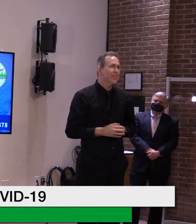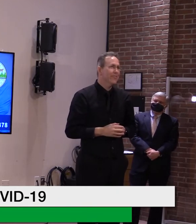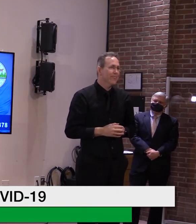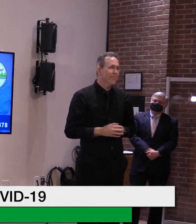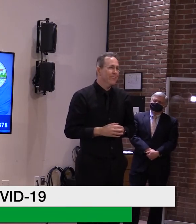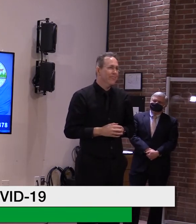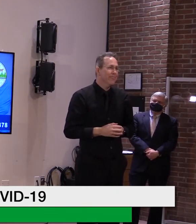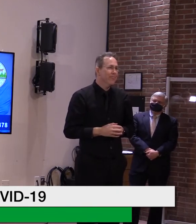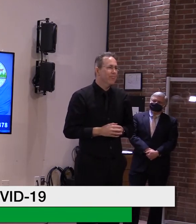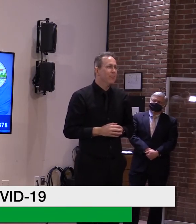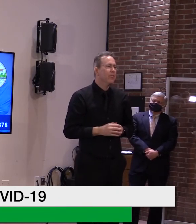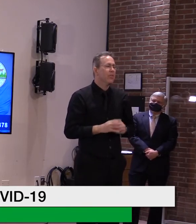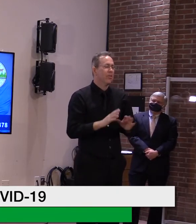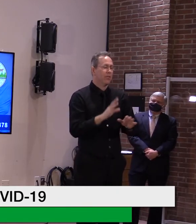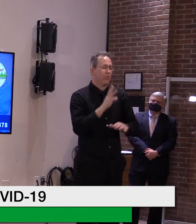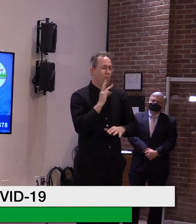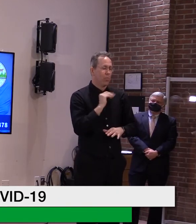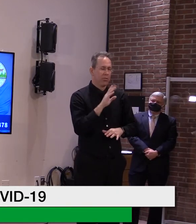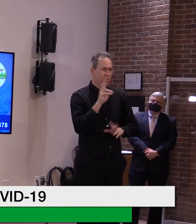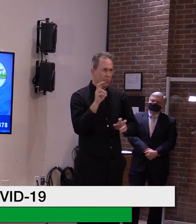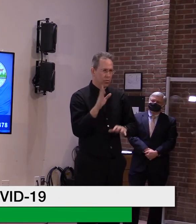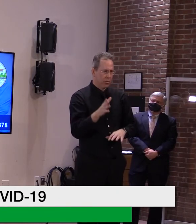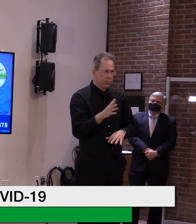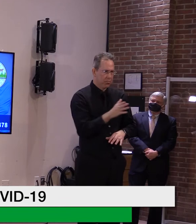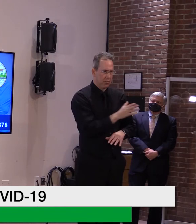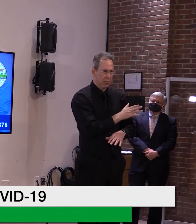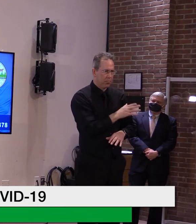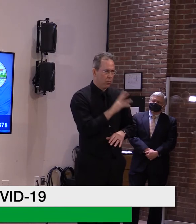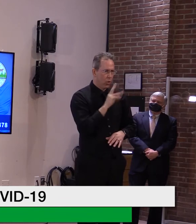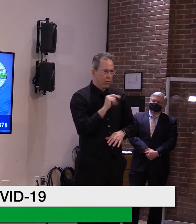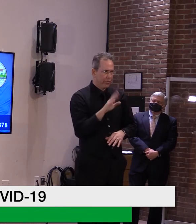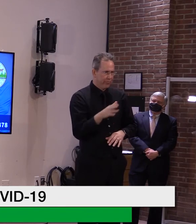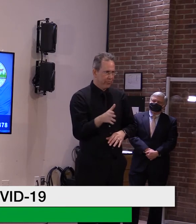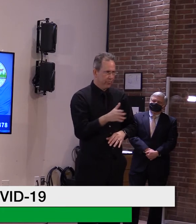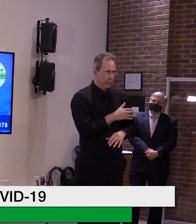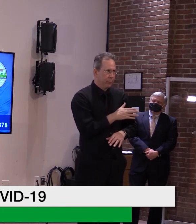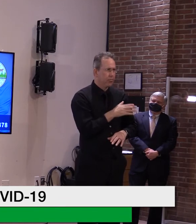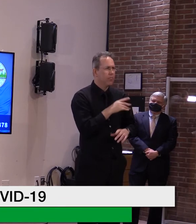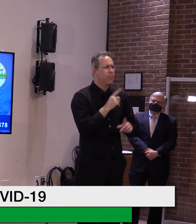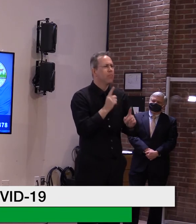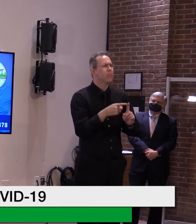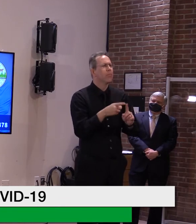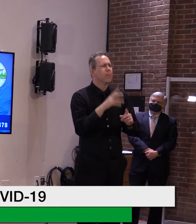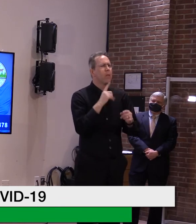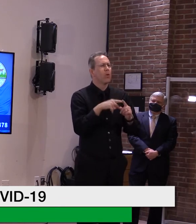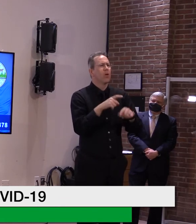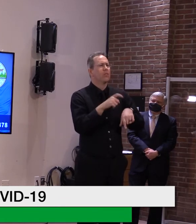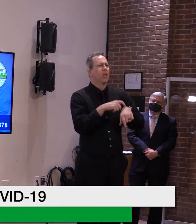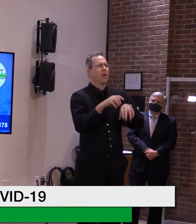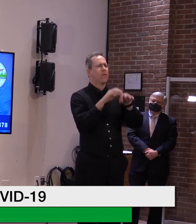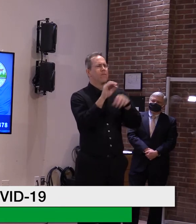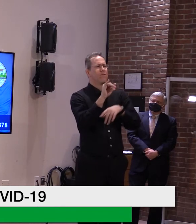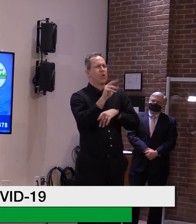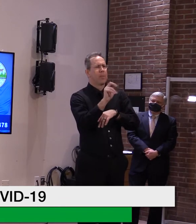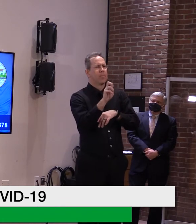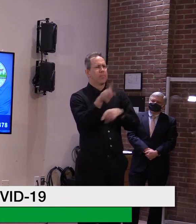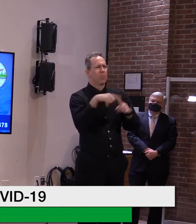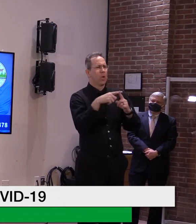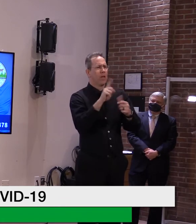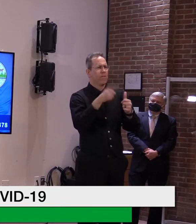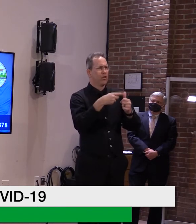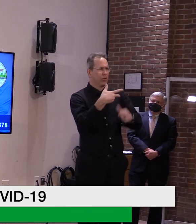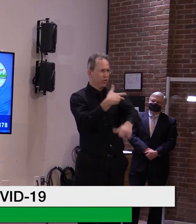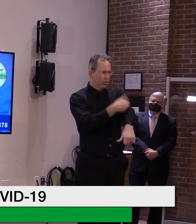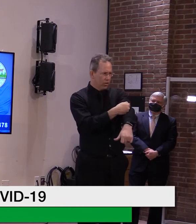but forgetting that, the real question is a matter of timing. And you don't want timing to be a matter of convenience